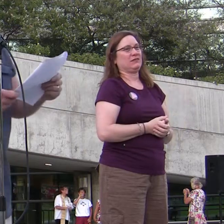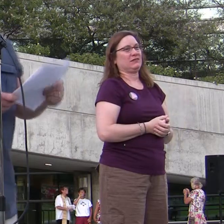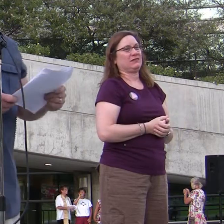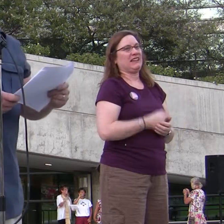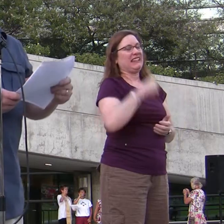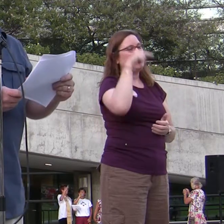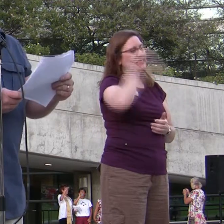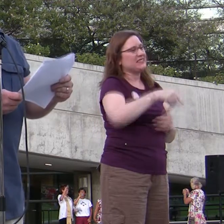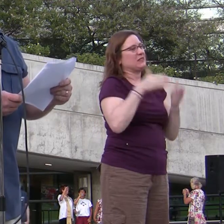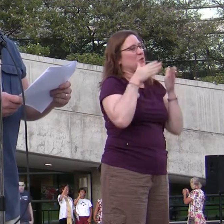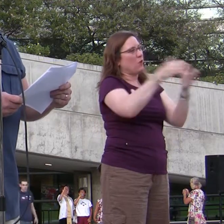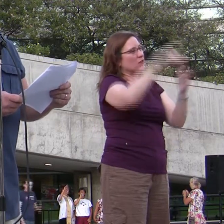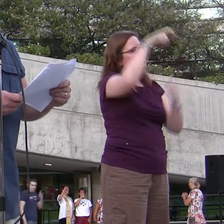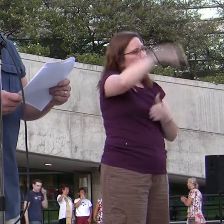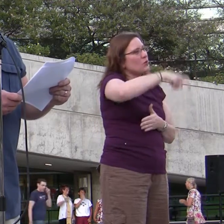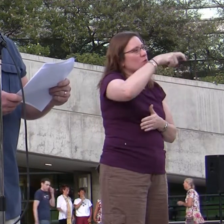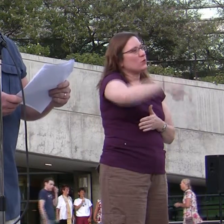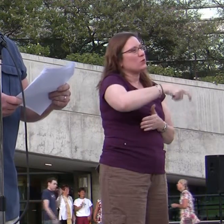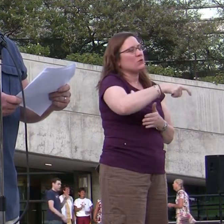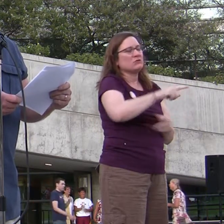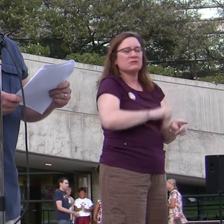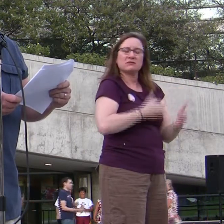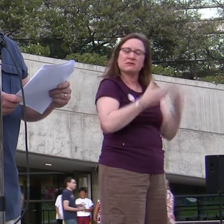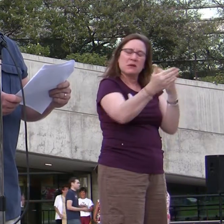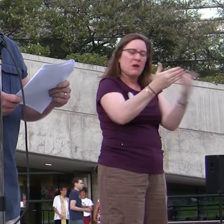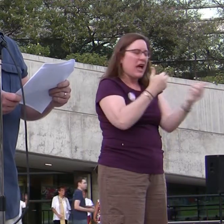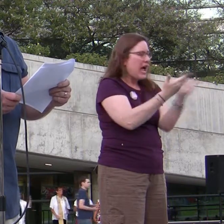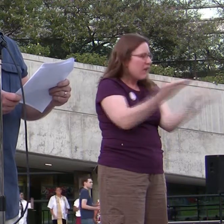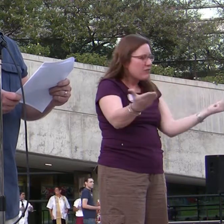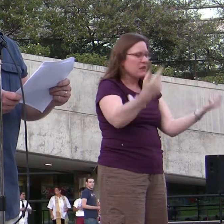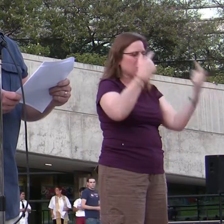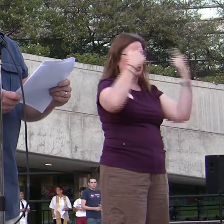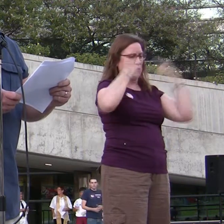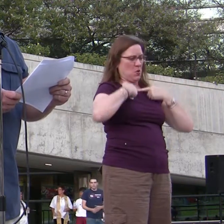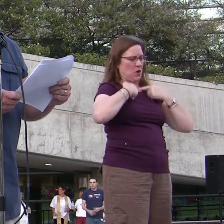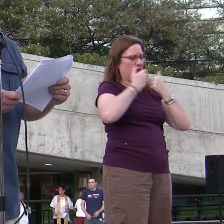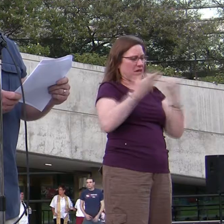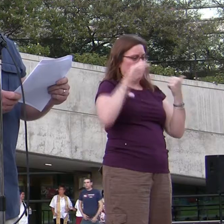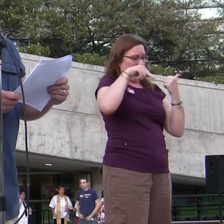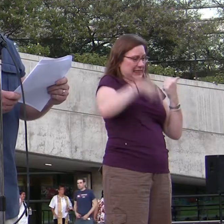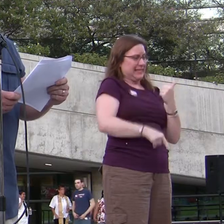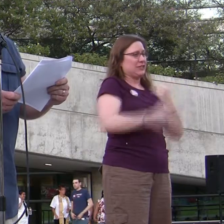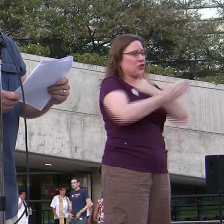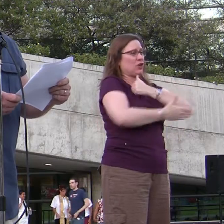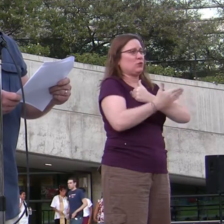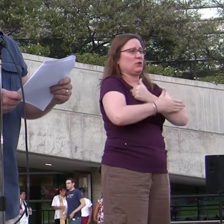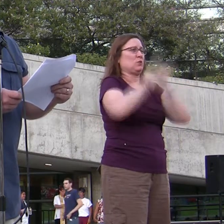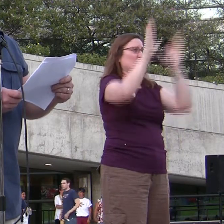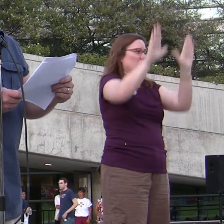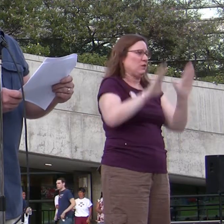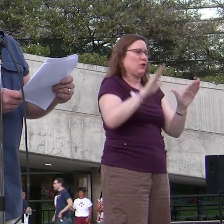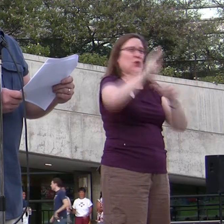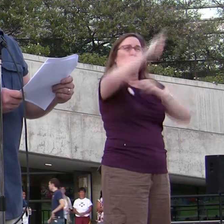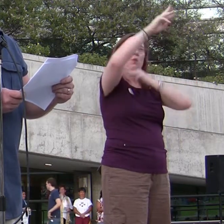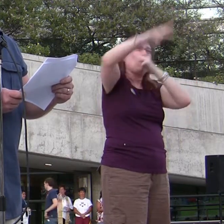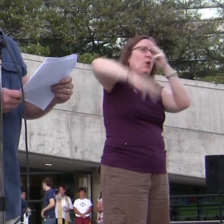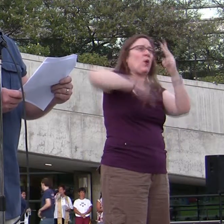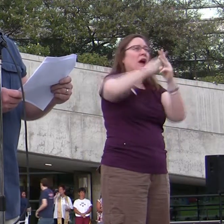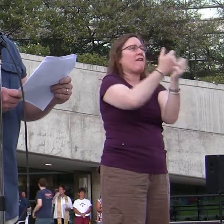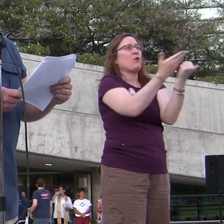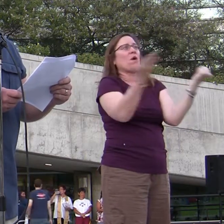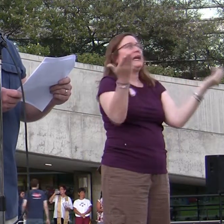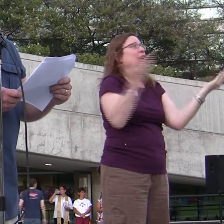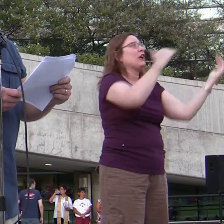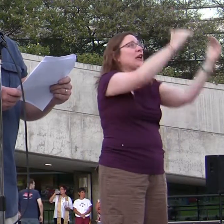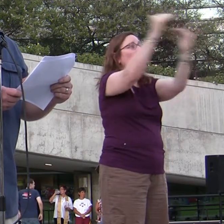This is the way it's supposed to be, despite everything I was told growing up, that America is the greatest country in the world, that everyone here is treated equally and